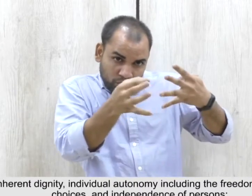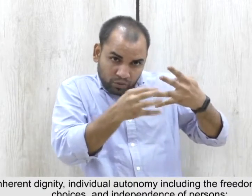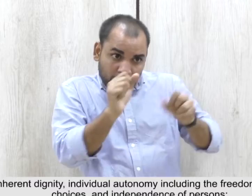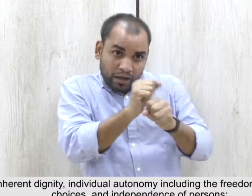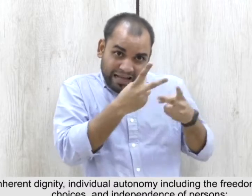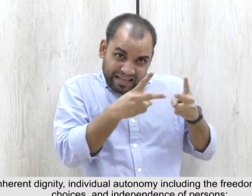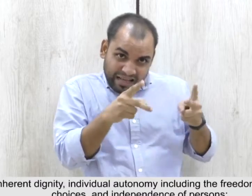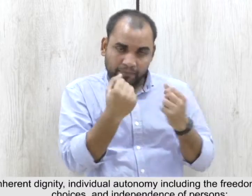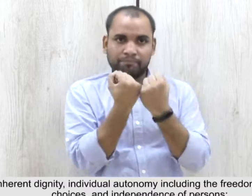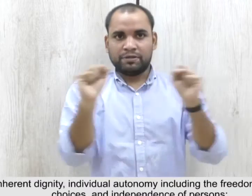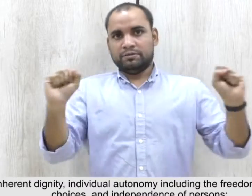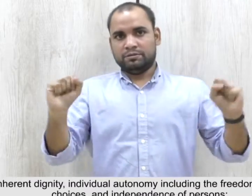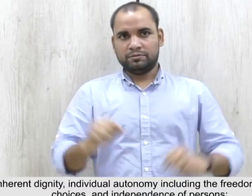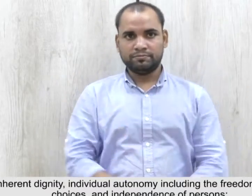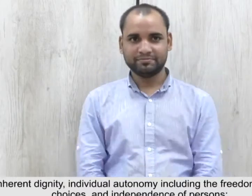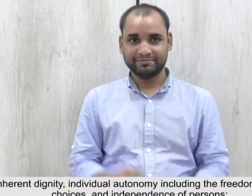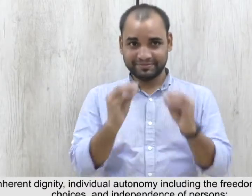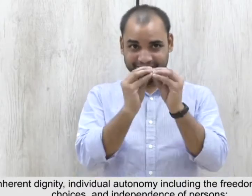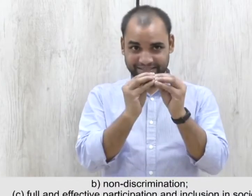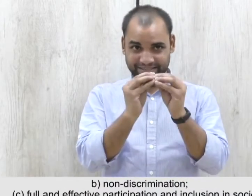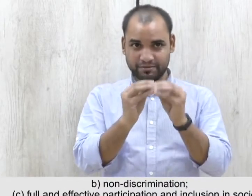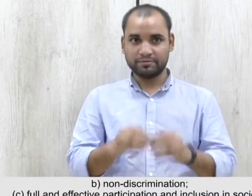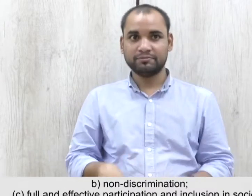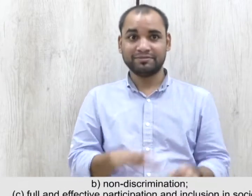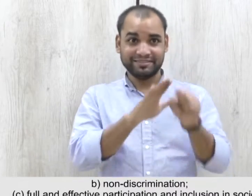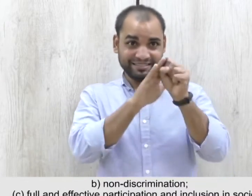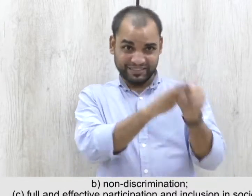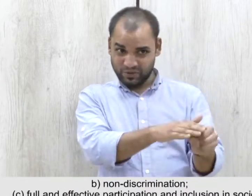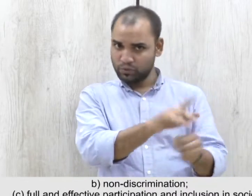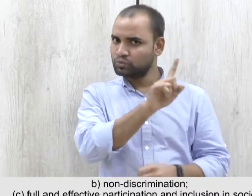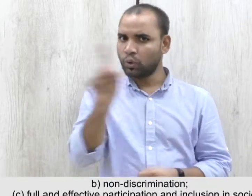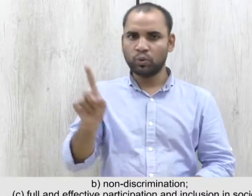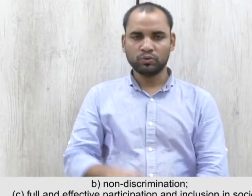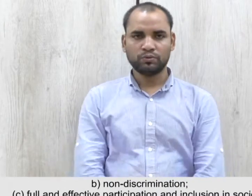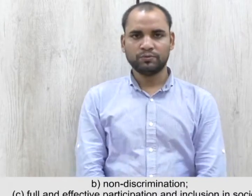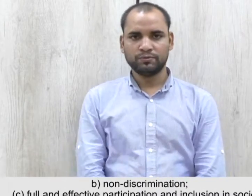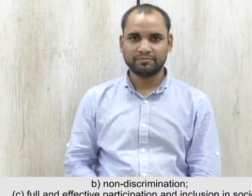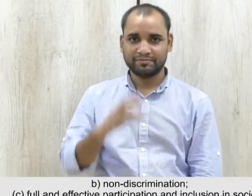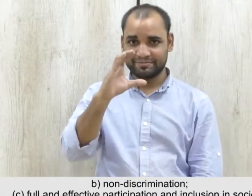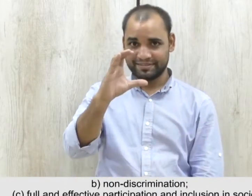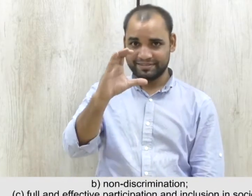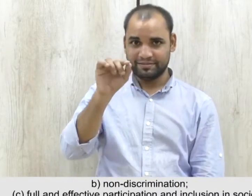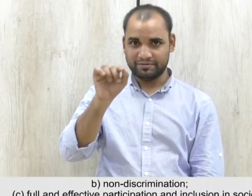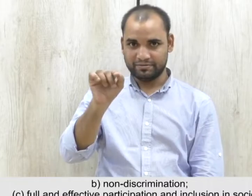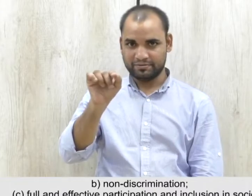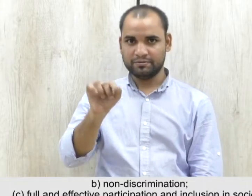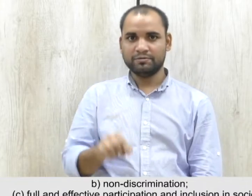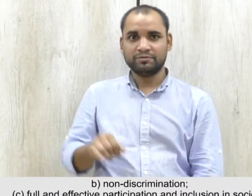including the freedom to make one's own choices and independence of persons. 3. Non-discrimination. 4.